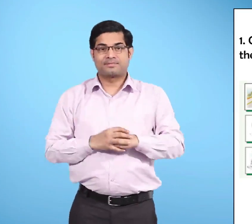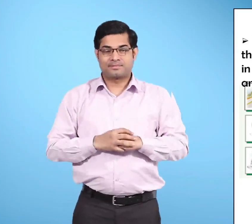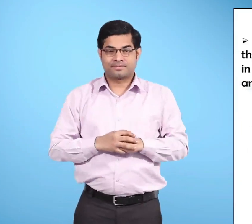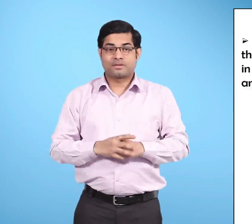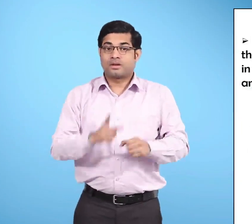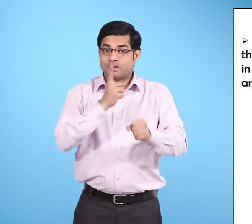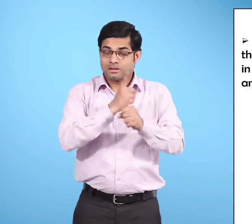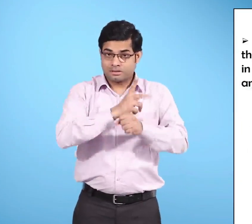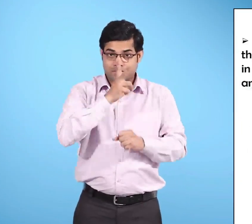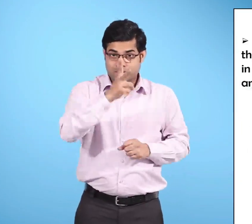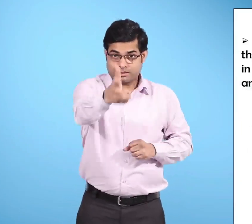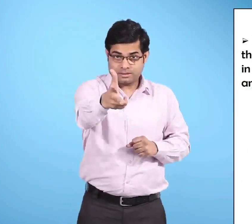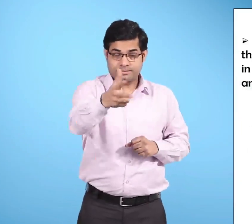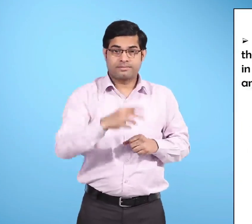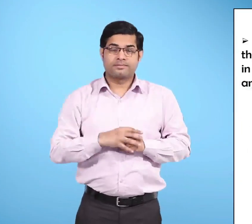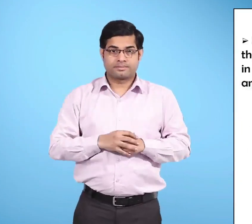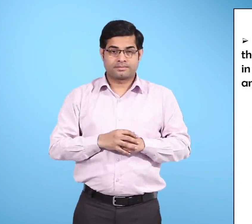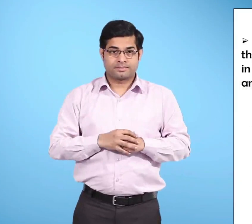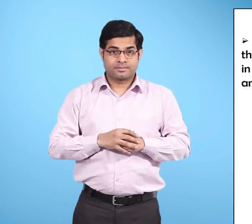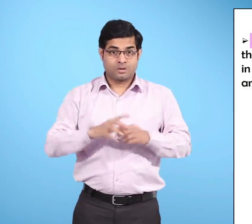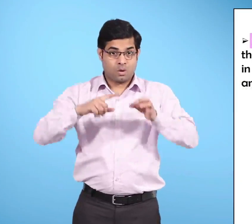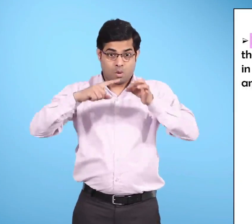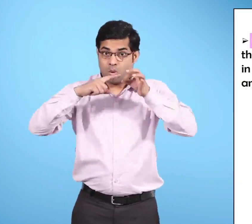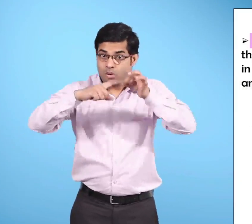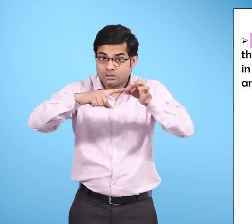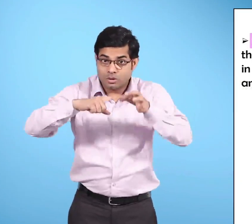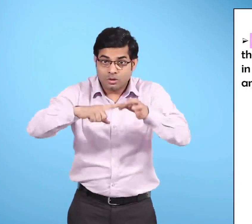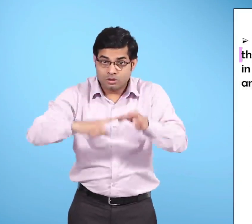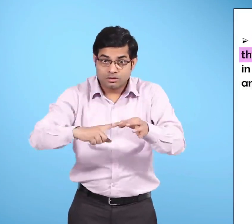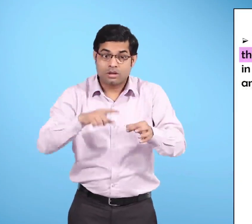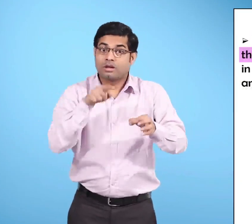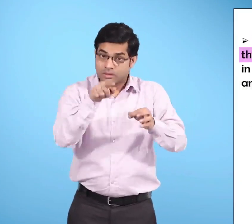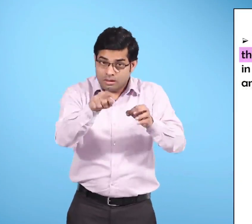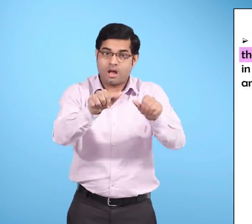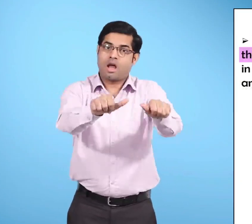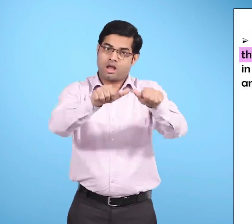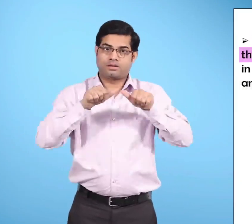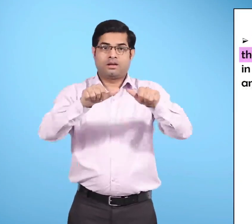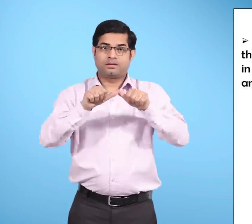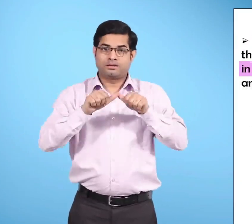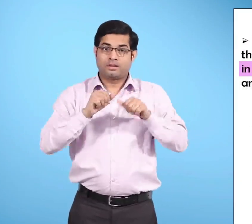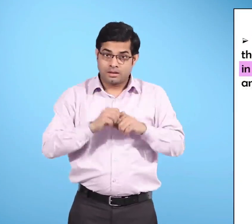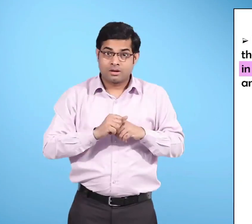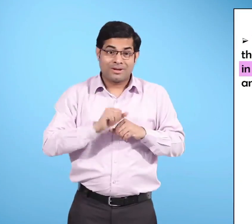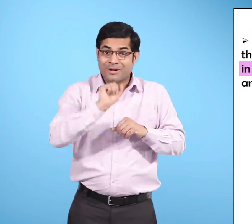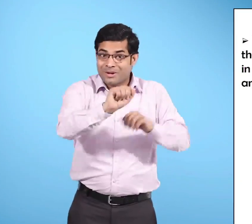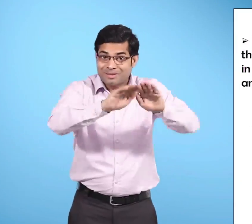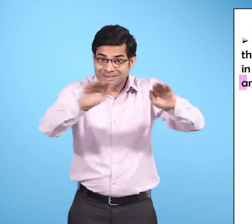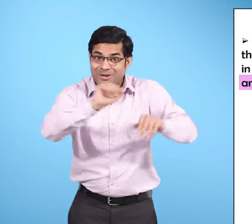To the teacher Help the children answer the questions First in their mother tongue And